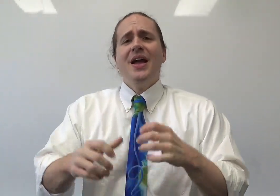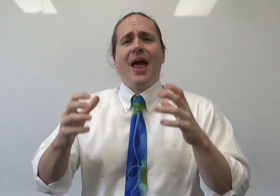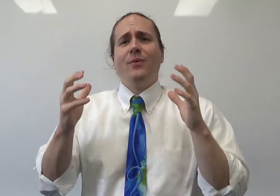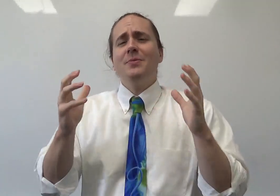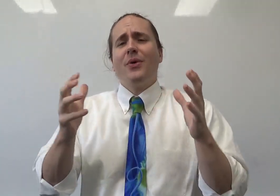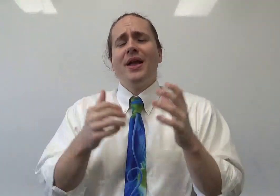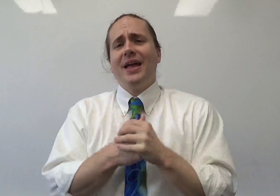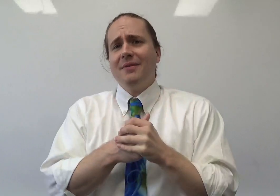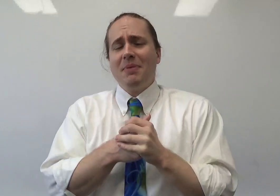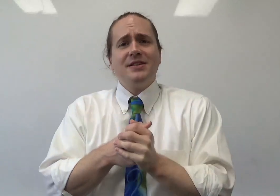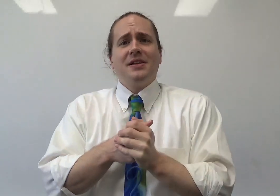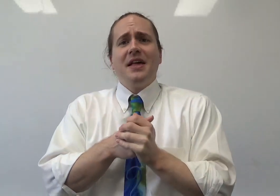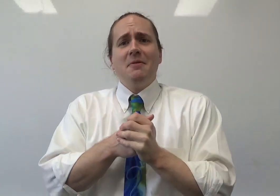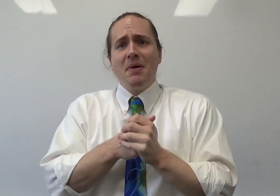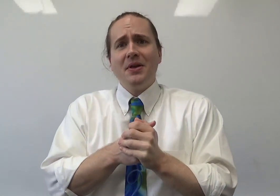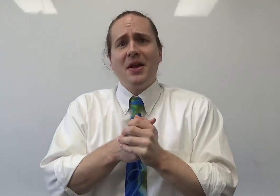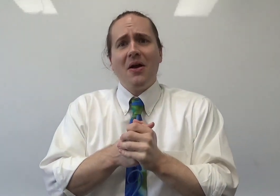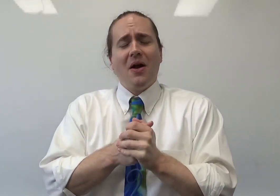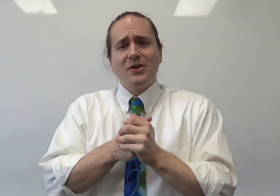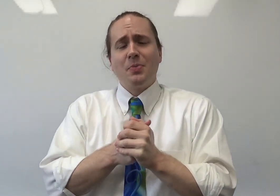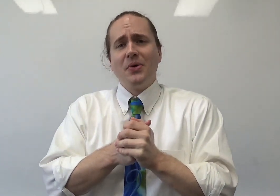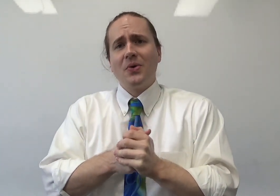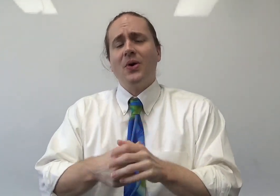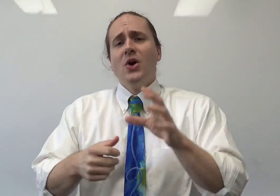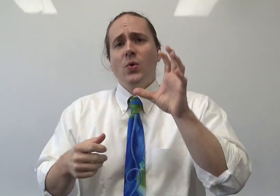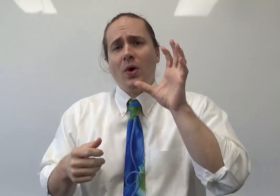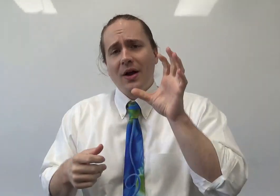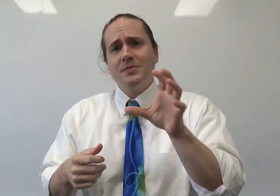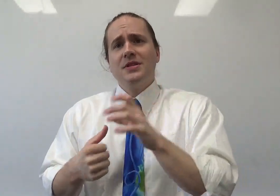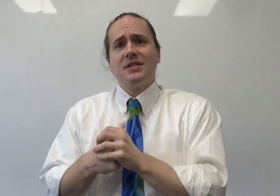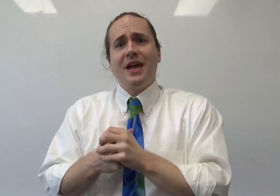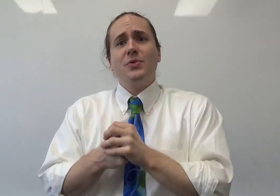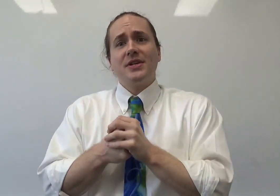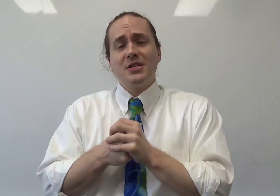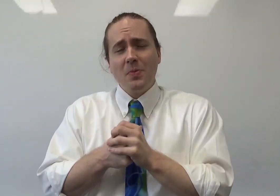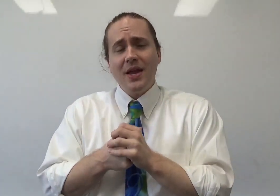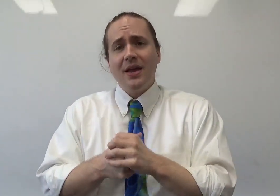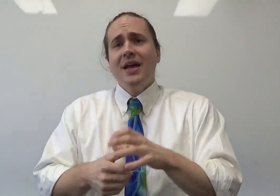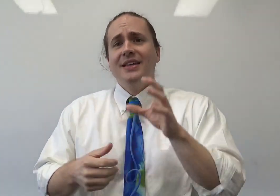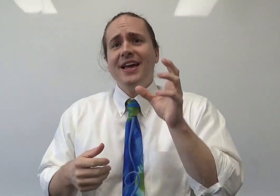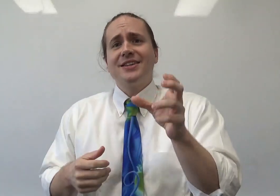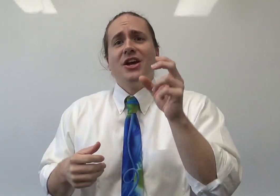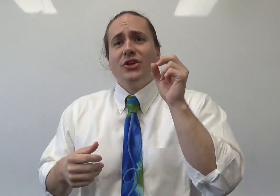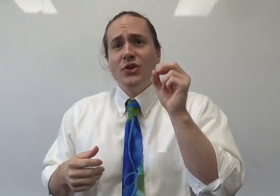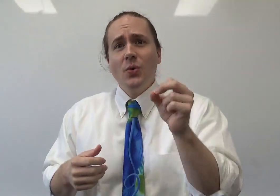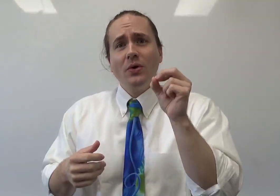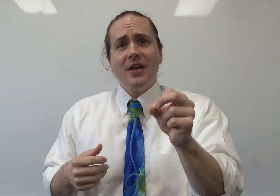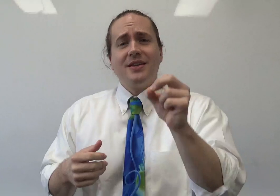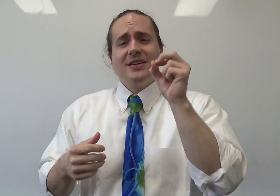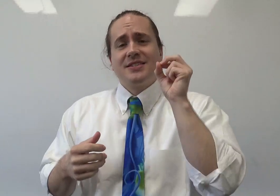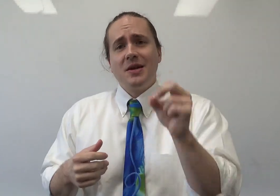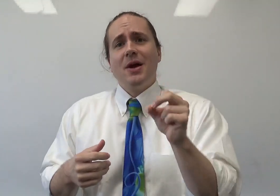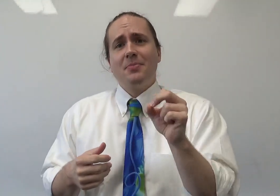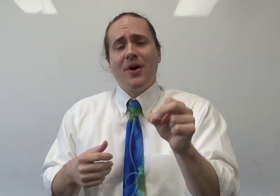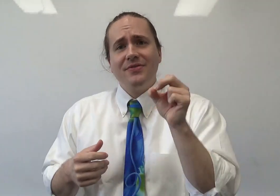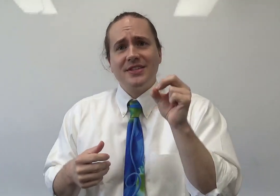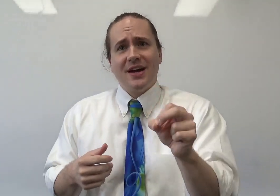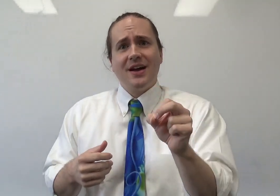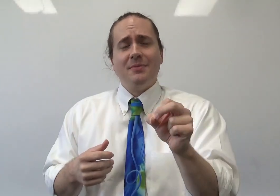and we bring in basically a billionaire entrepreneur who will come to this campus and speak. Yes, you will get semi-private time